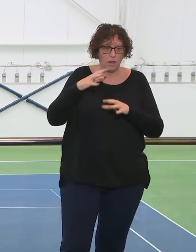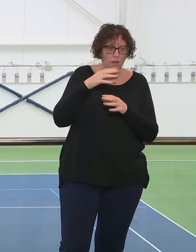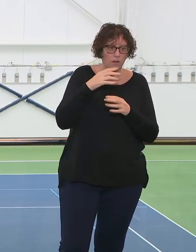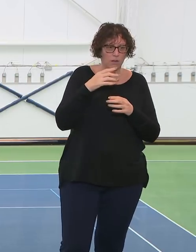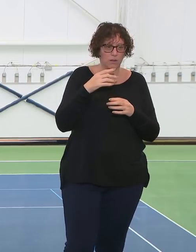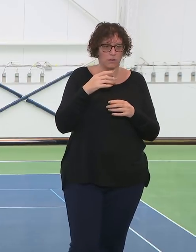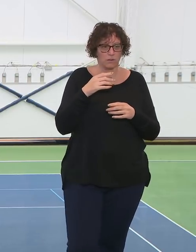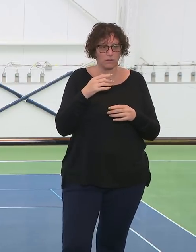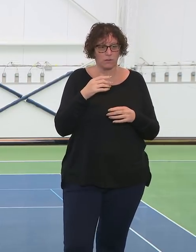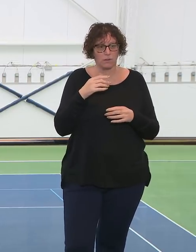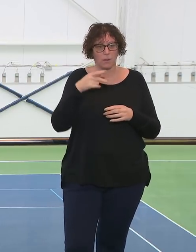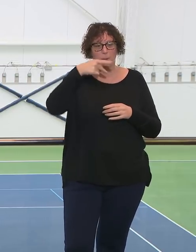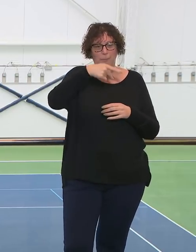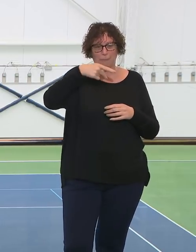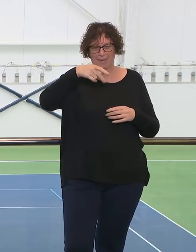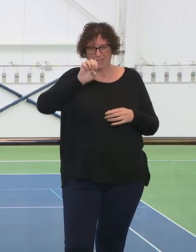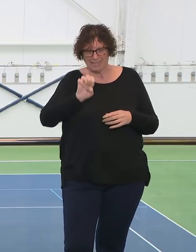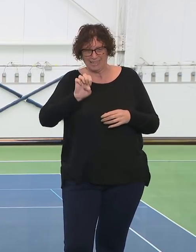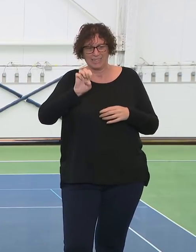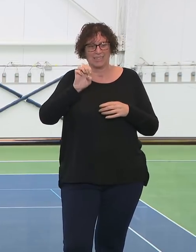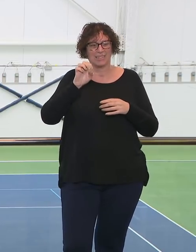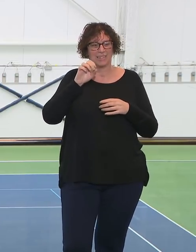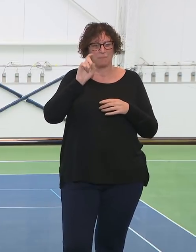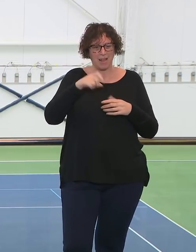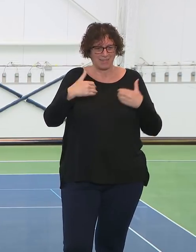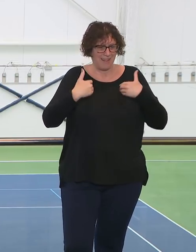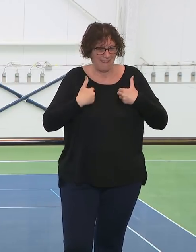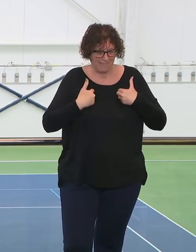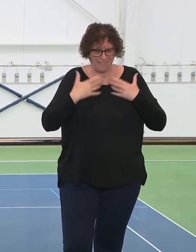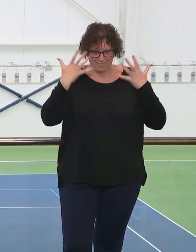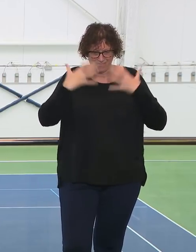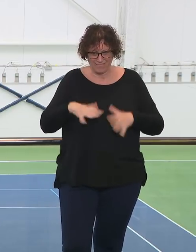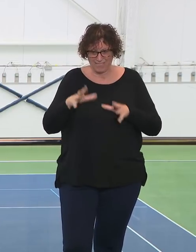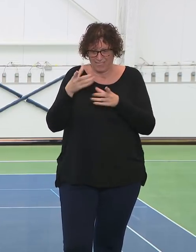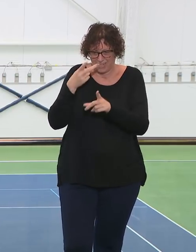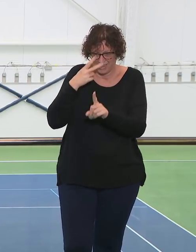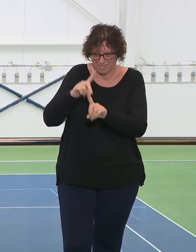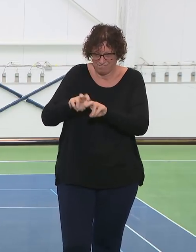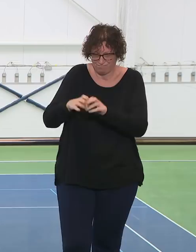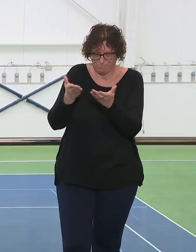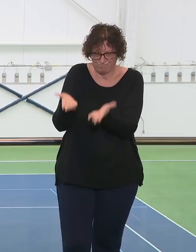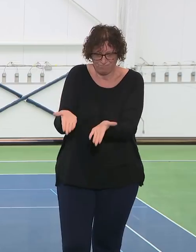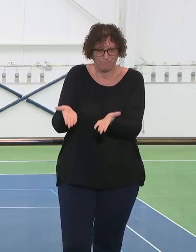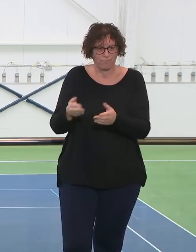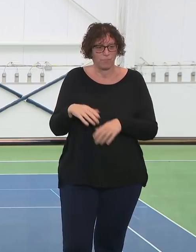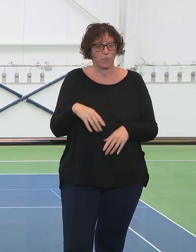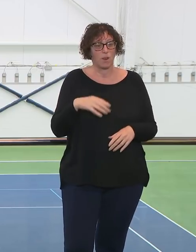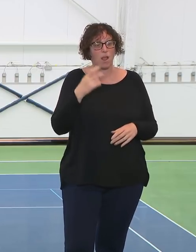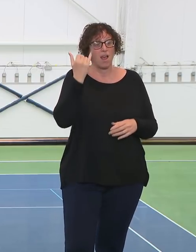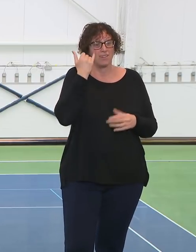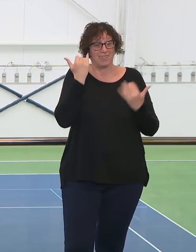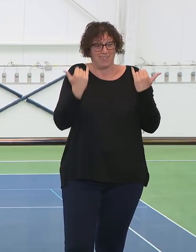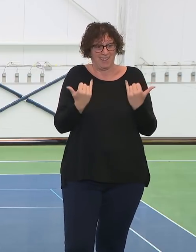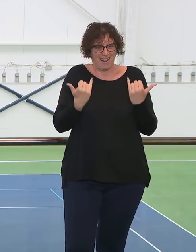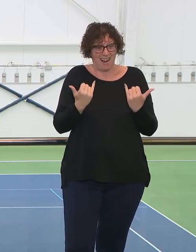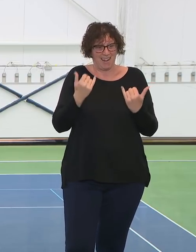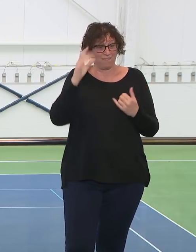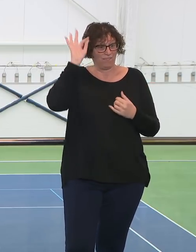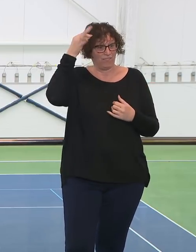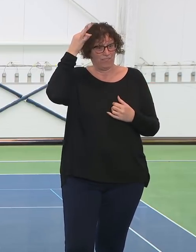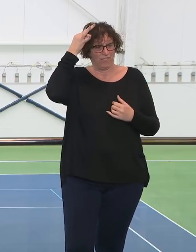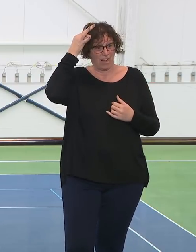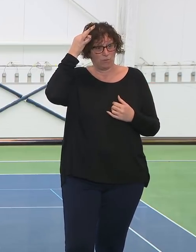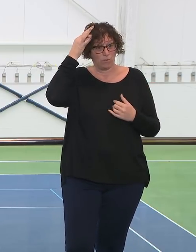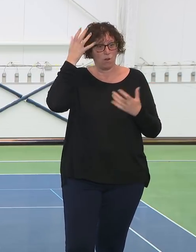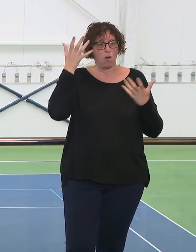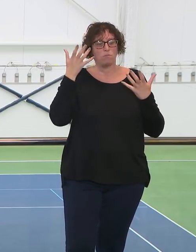we are getting help from the federal government. More help is coming to expand on what the medical examiner does. So I think we're going to need a little time to